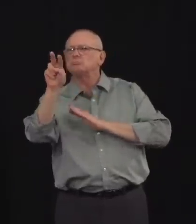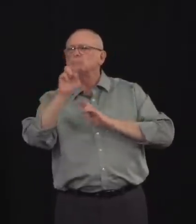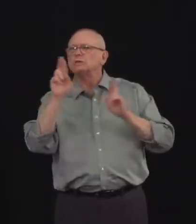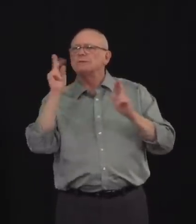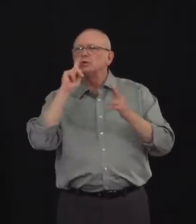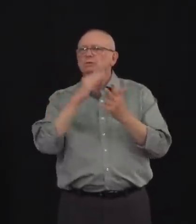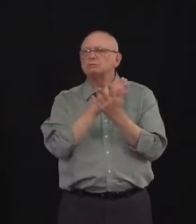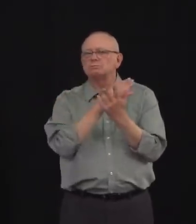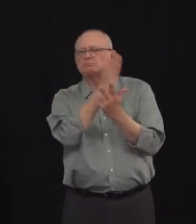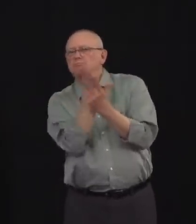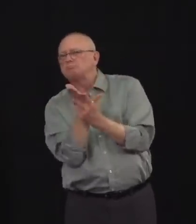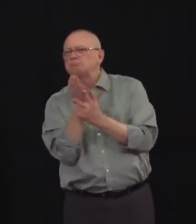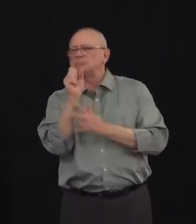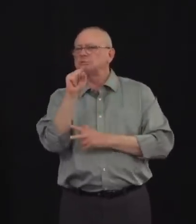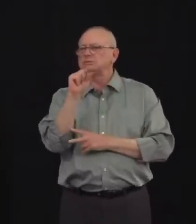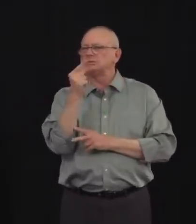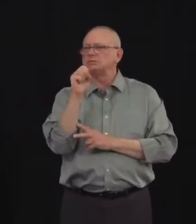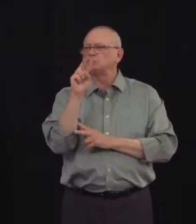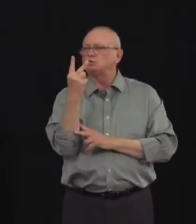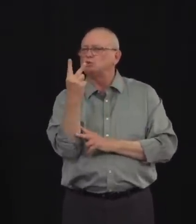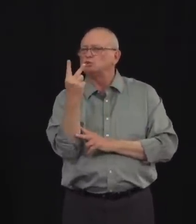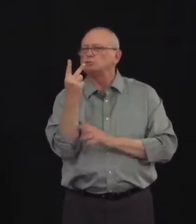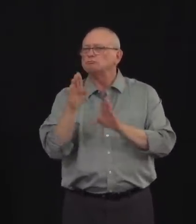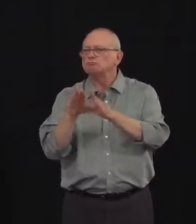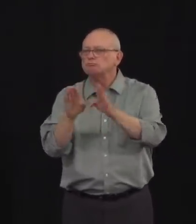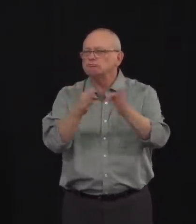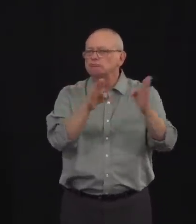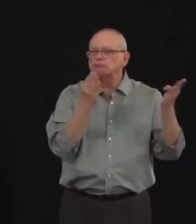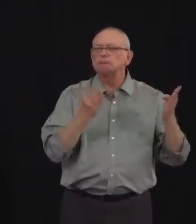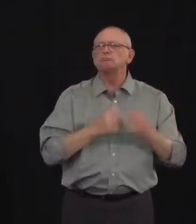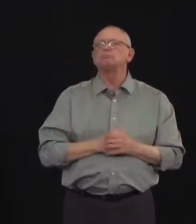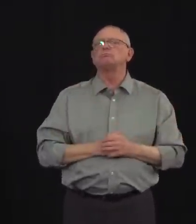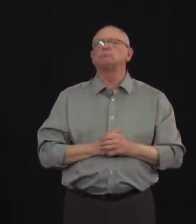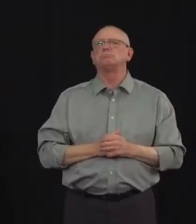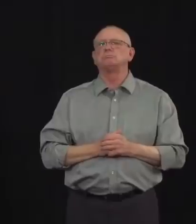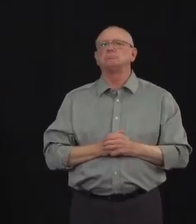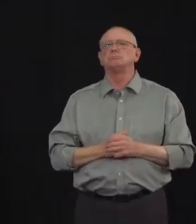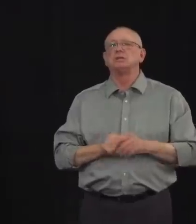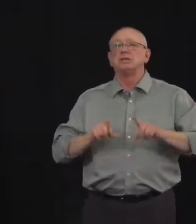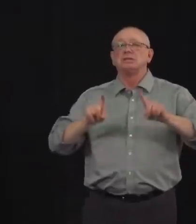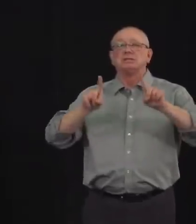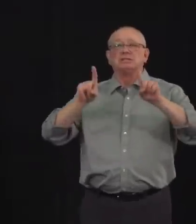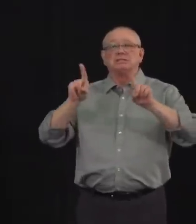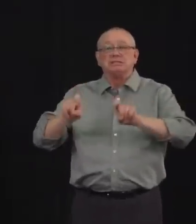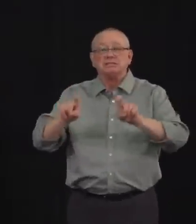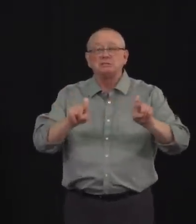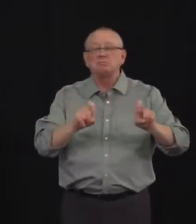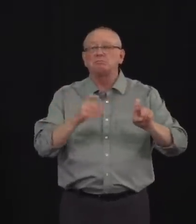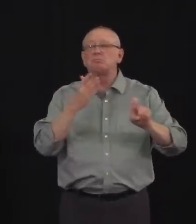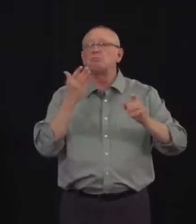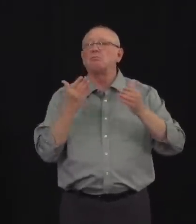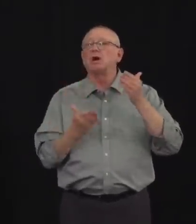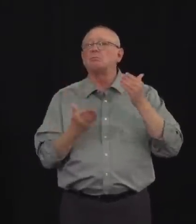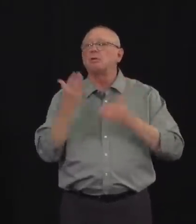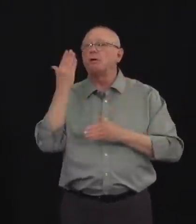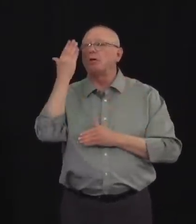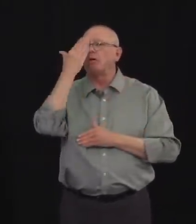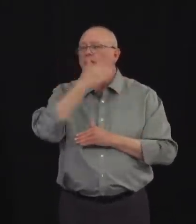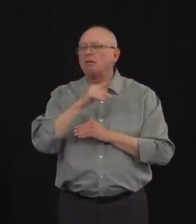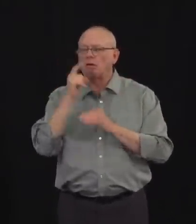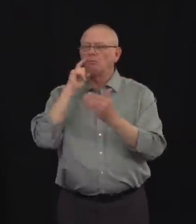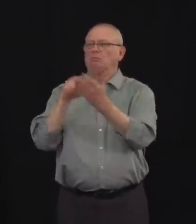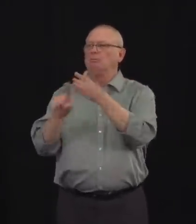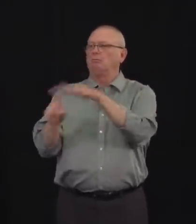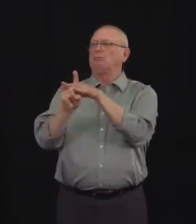Expanded testing will also help us understand where there might be undetected positive cases, and therefore prevent further spread of the virus.